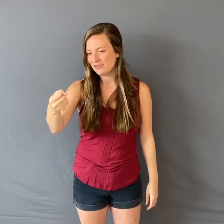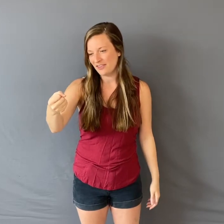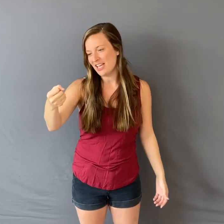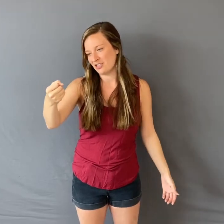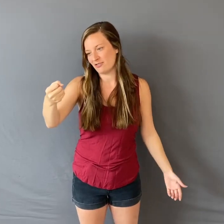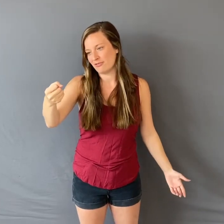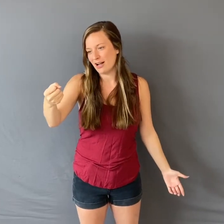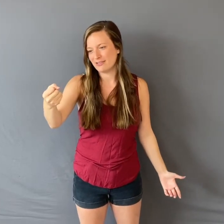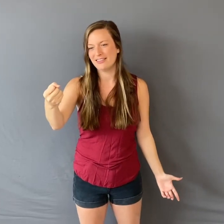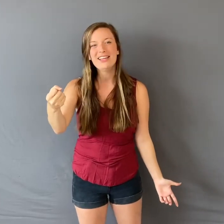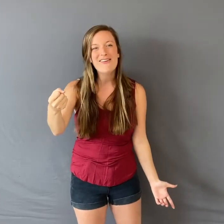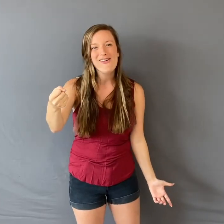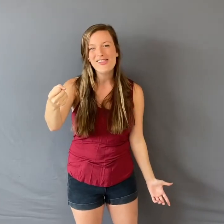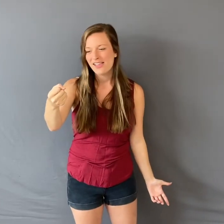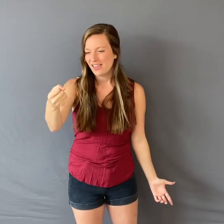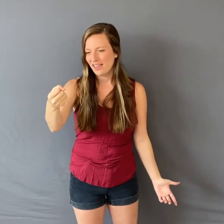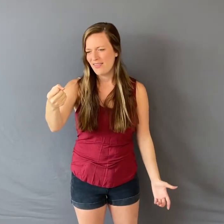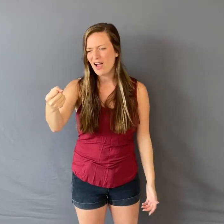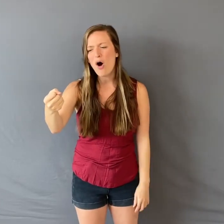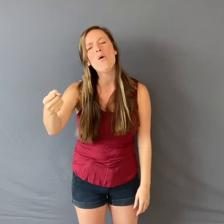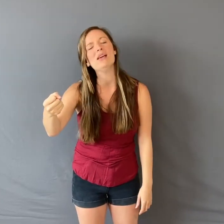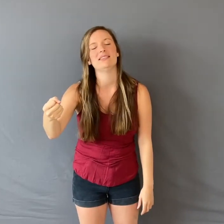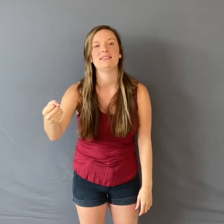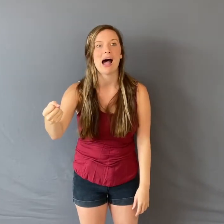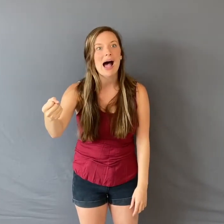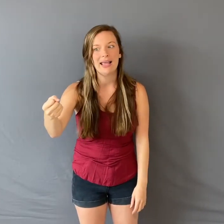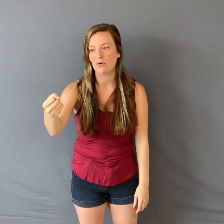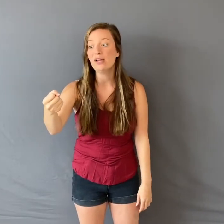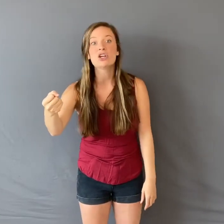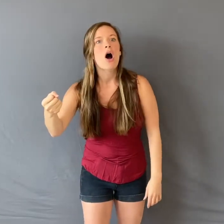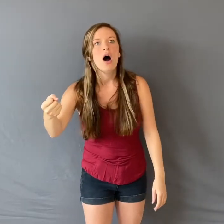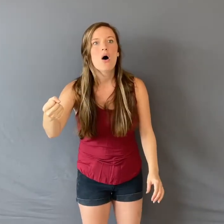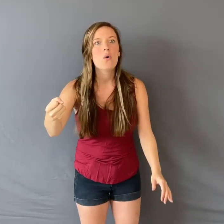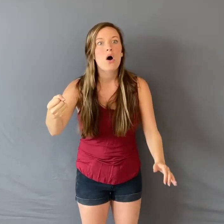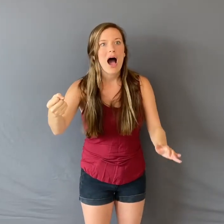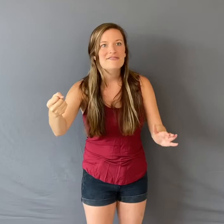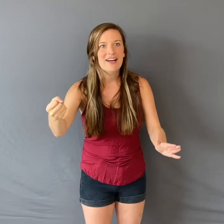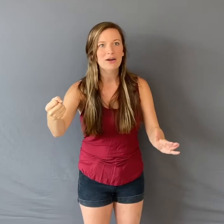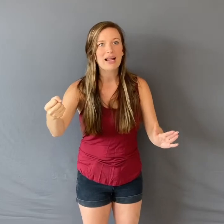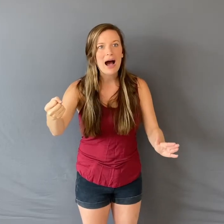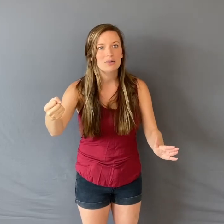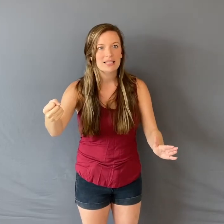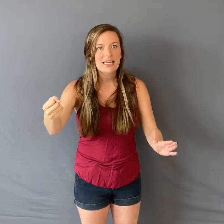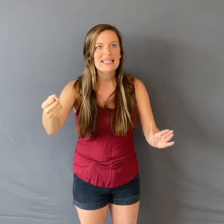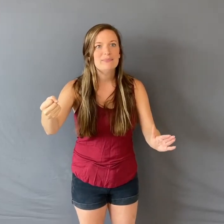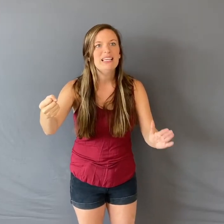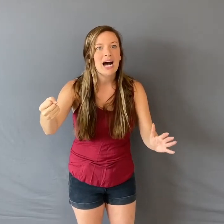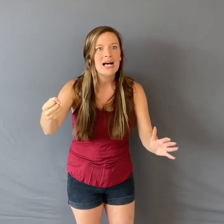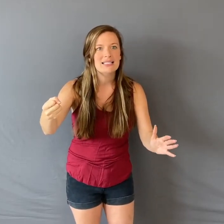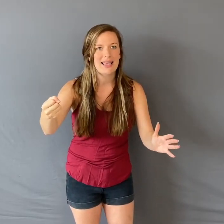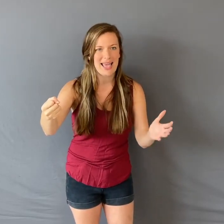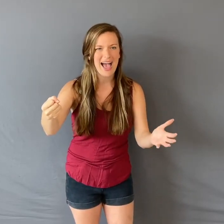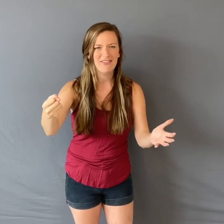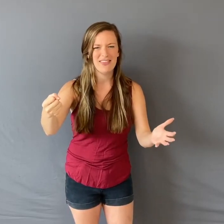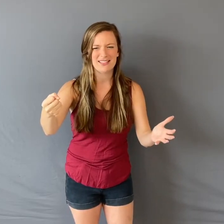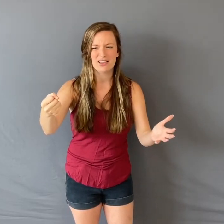fish when I was little And they always died Which, oh, I found out It's because they have this